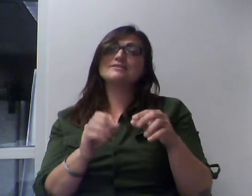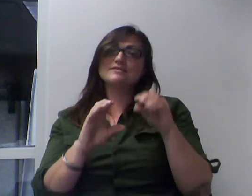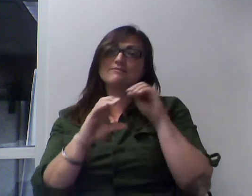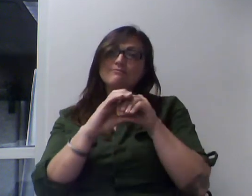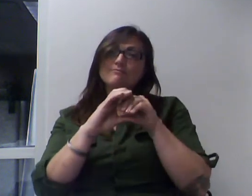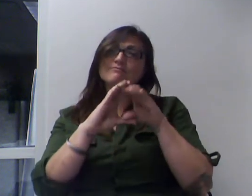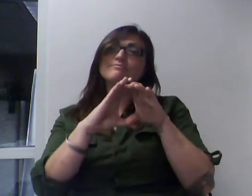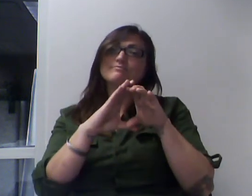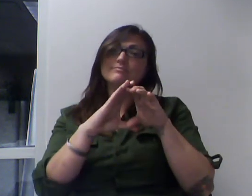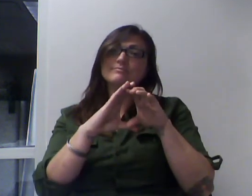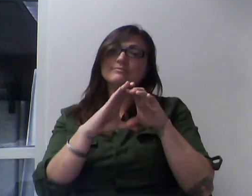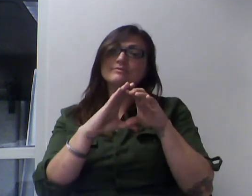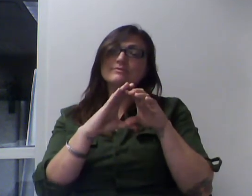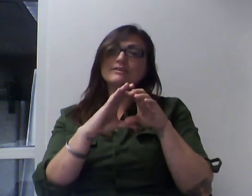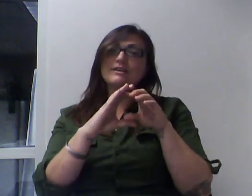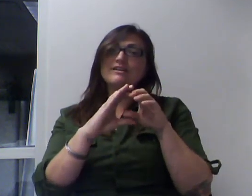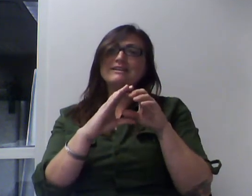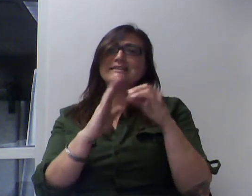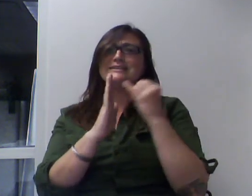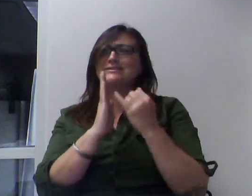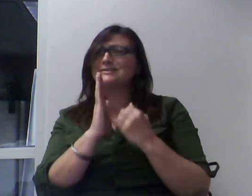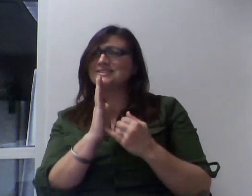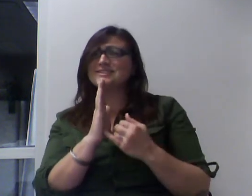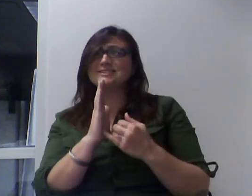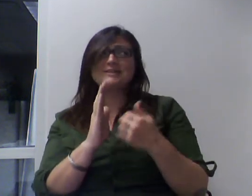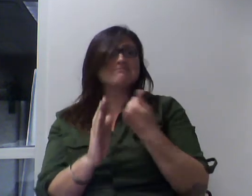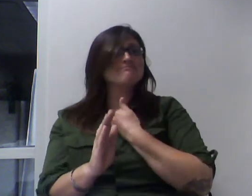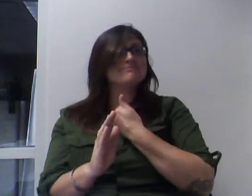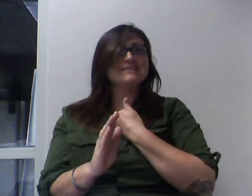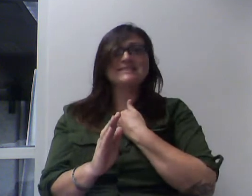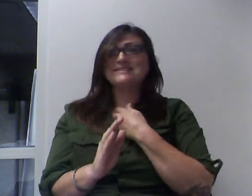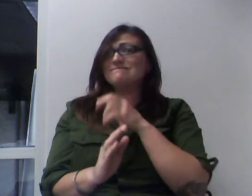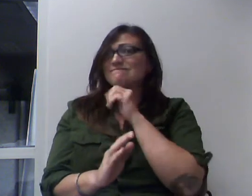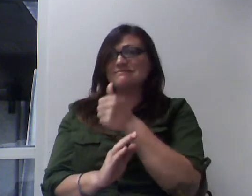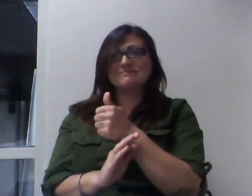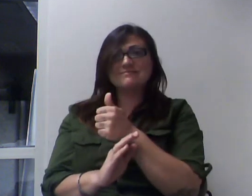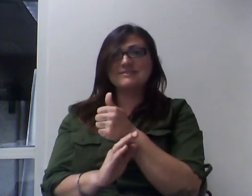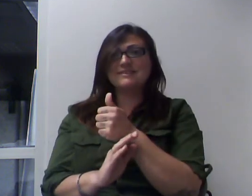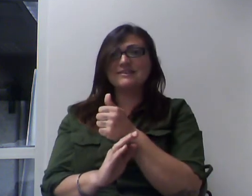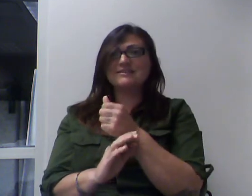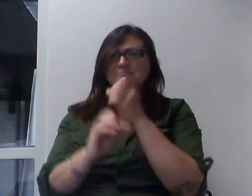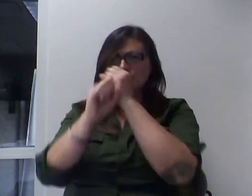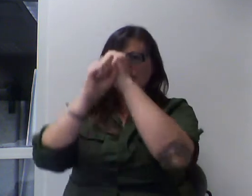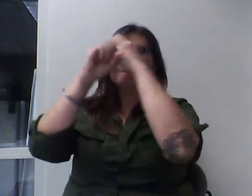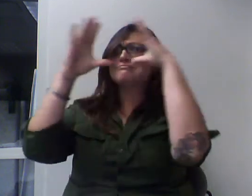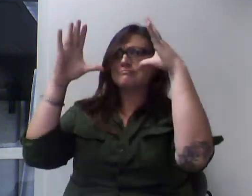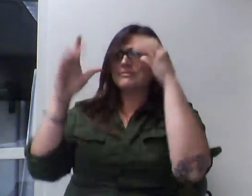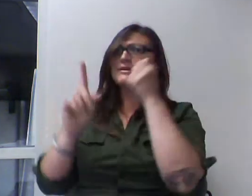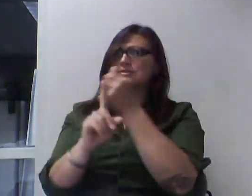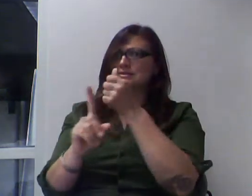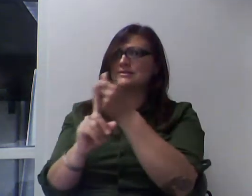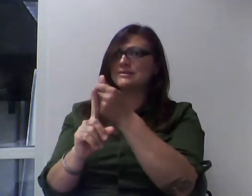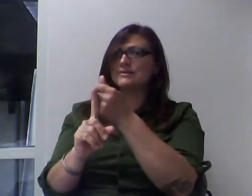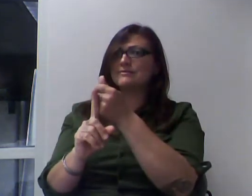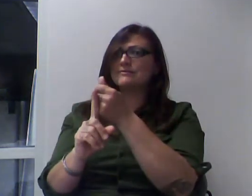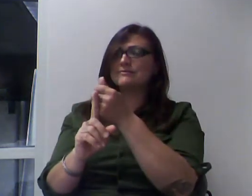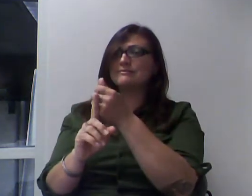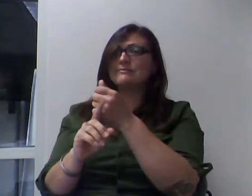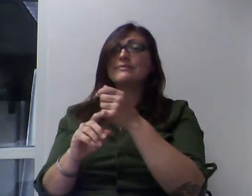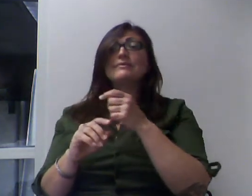draw this thing full of cubes. So you need to use your imagination a little bit here. But we're going to take a few of all